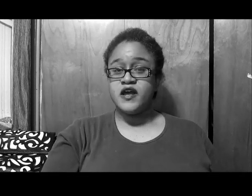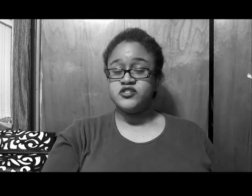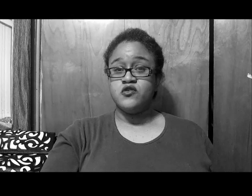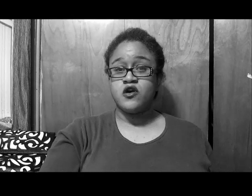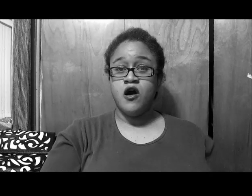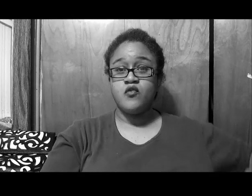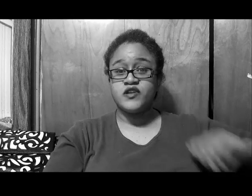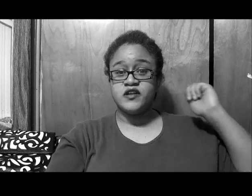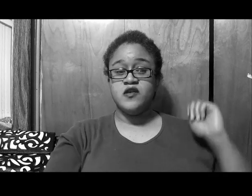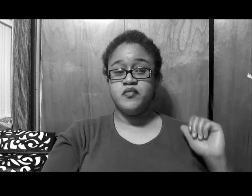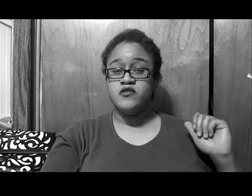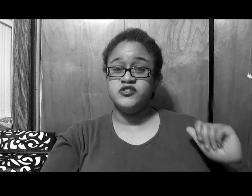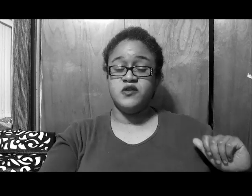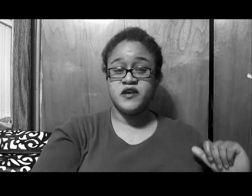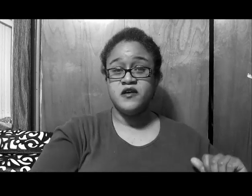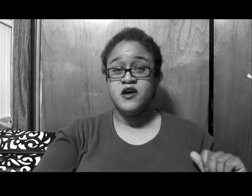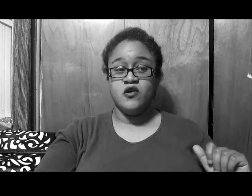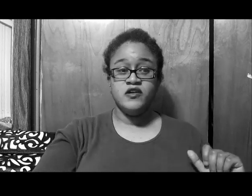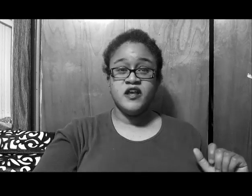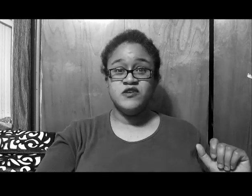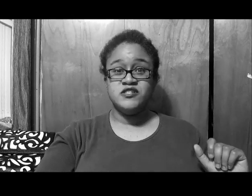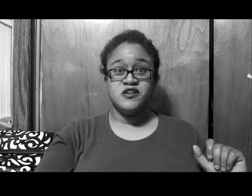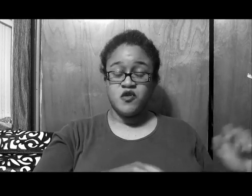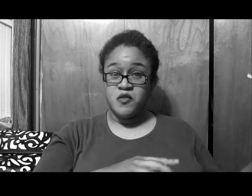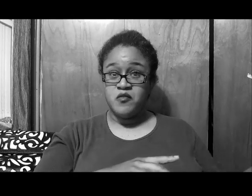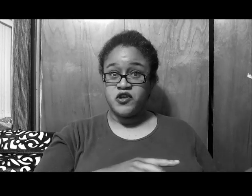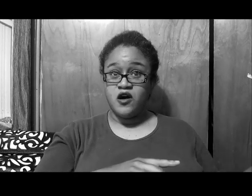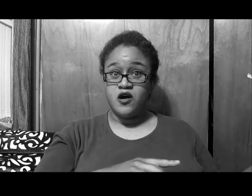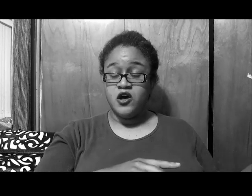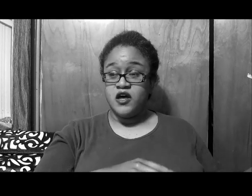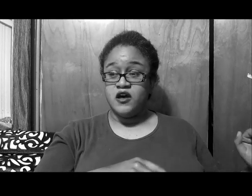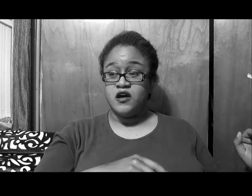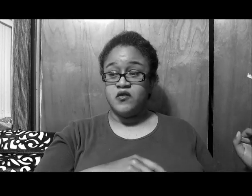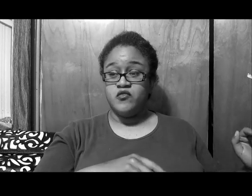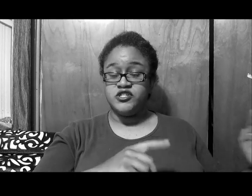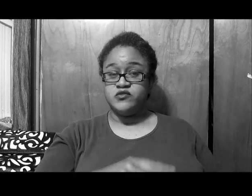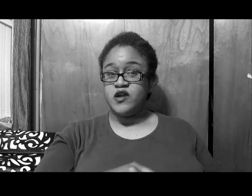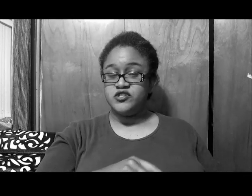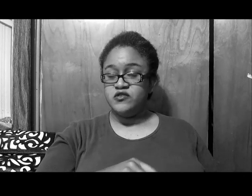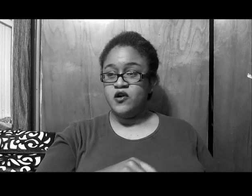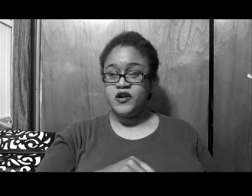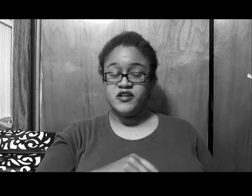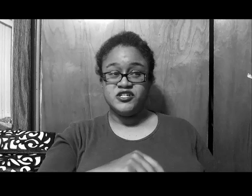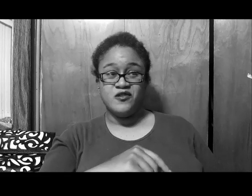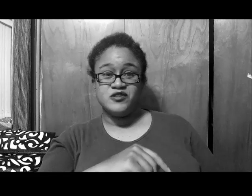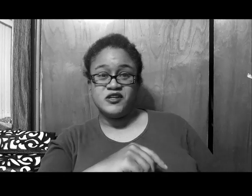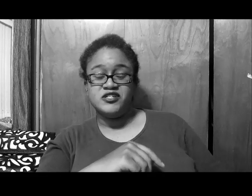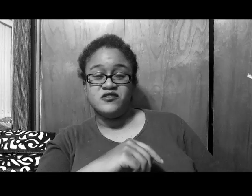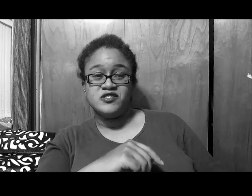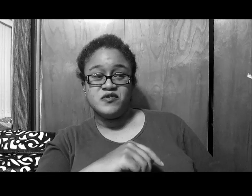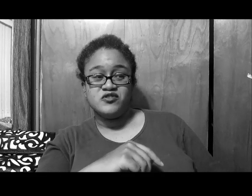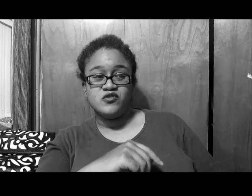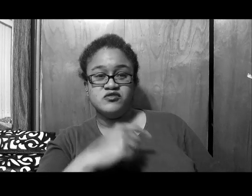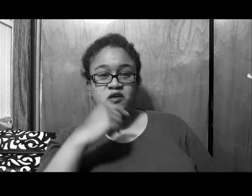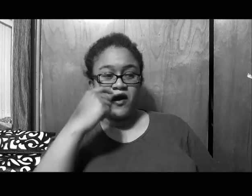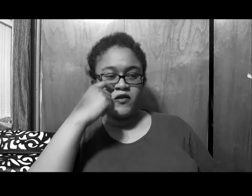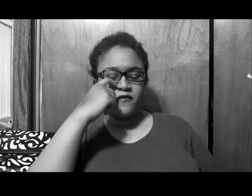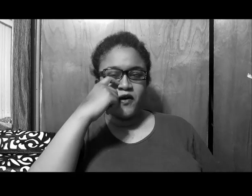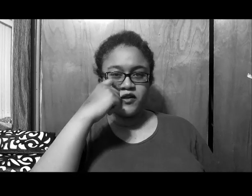ass, to her car, with the damn person up there, the only thing we seen, and remember y'all, when Sheree was still on there, she go, she go single door, and she was talking about her, that fucked up